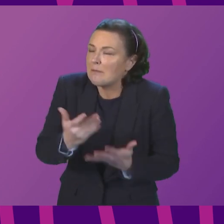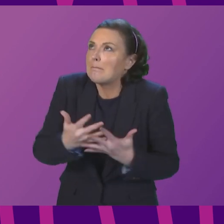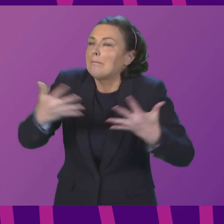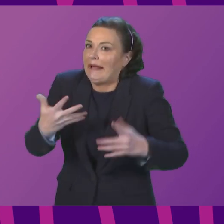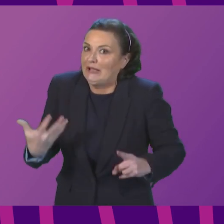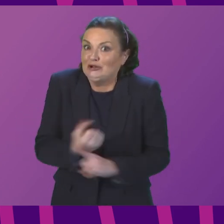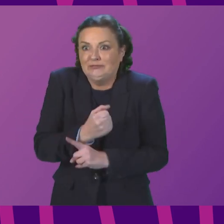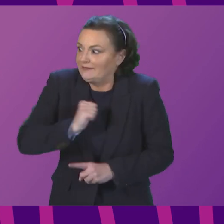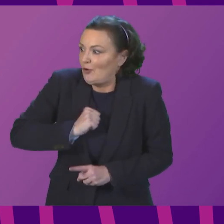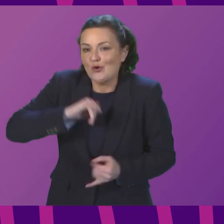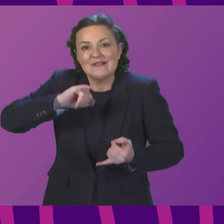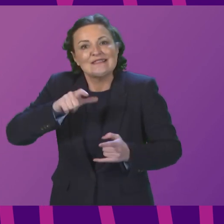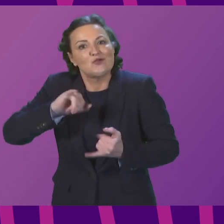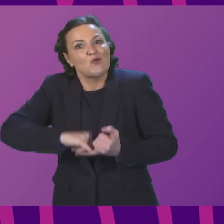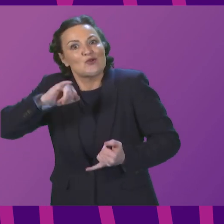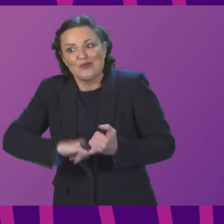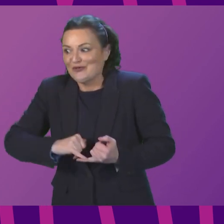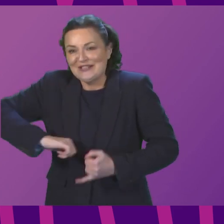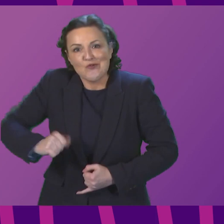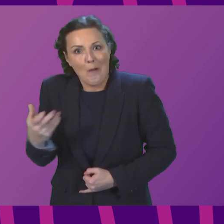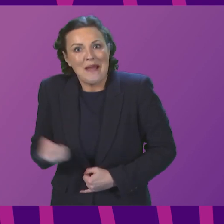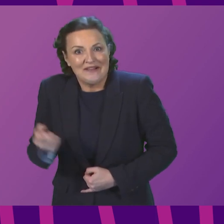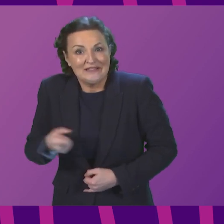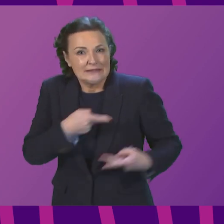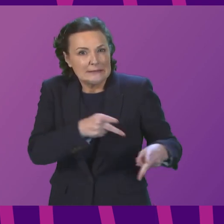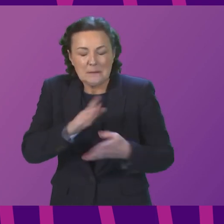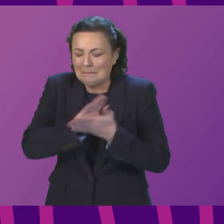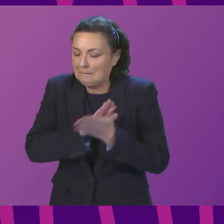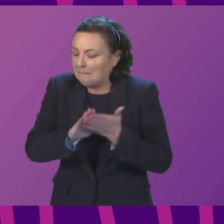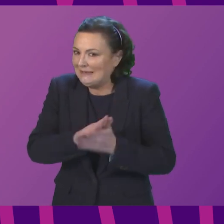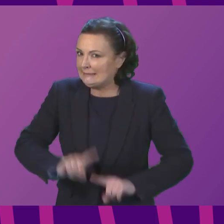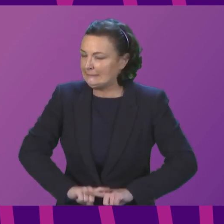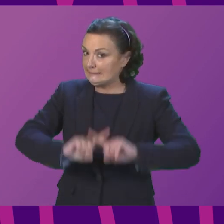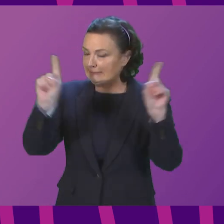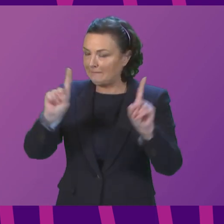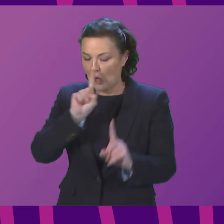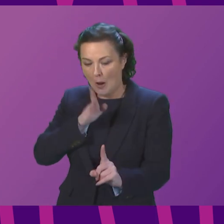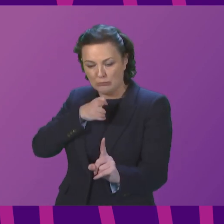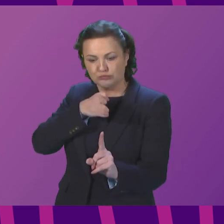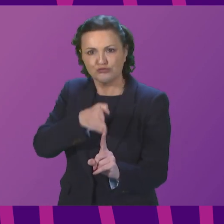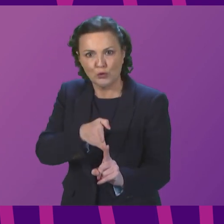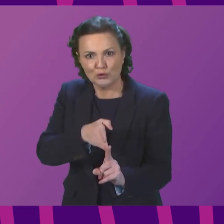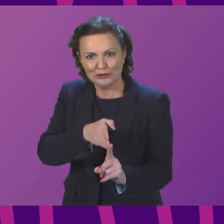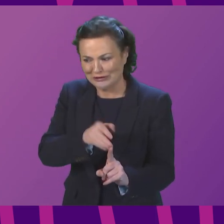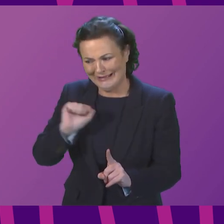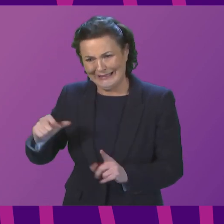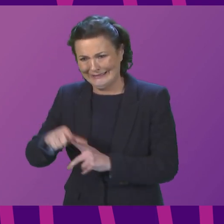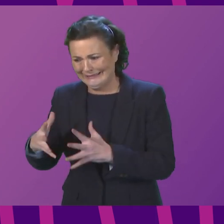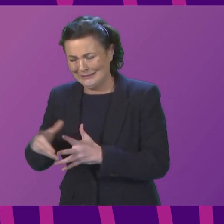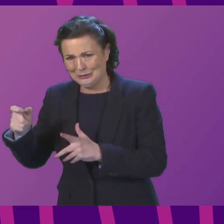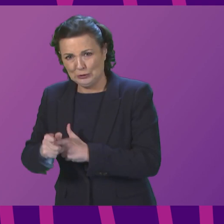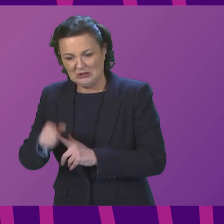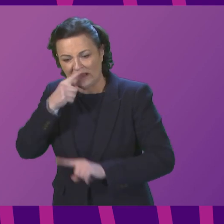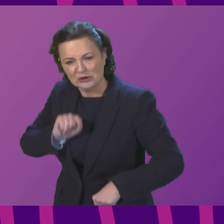for our social security system and will mean a very, very different approach from the current adversarial DWP process.